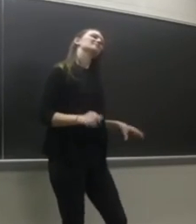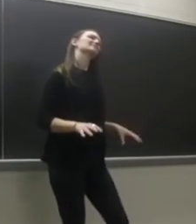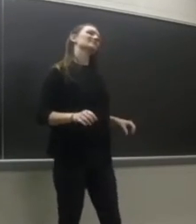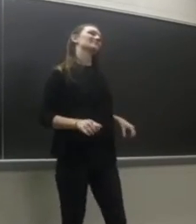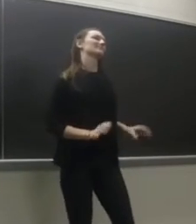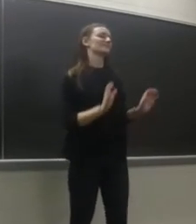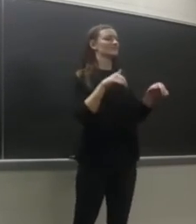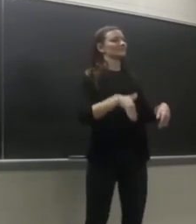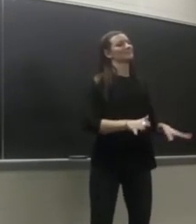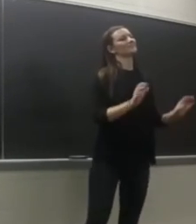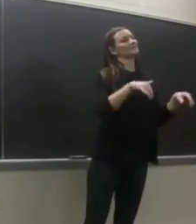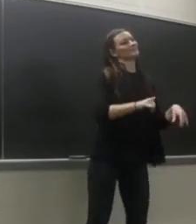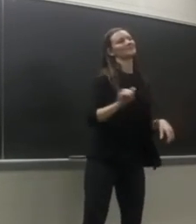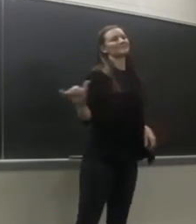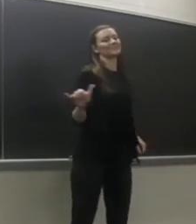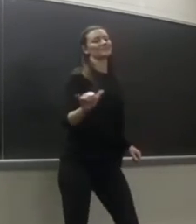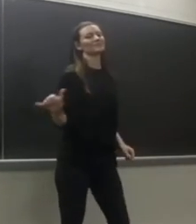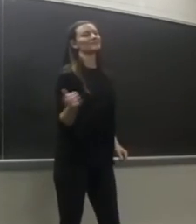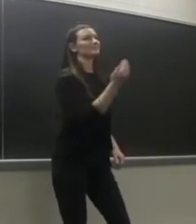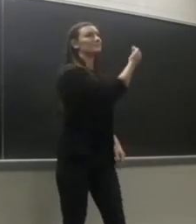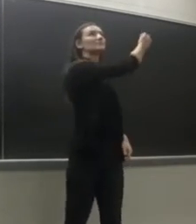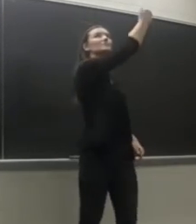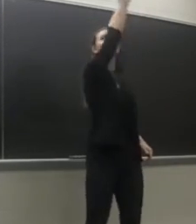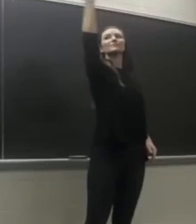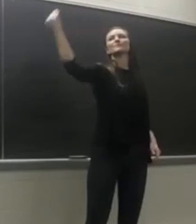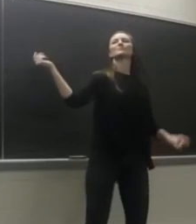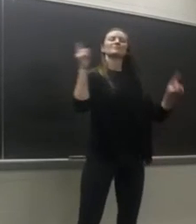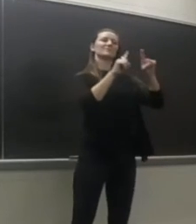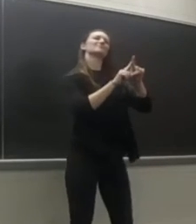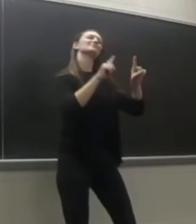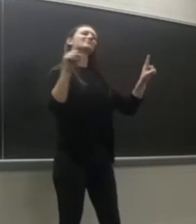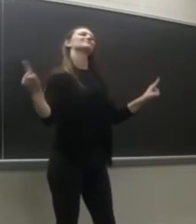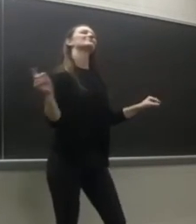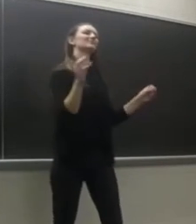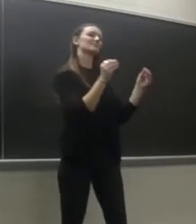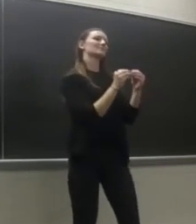And the sea is just a wetter version of the skies